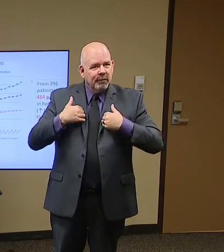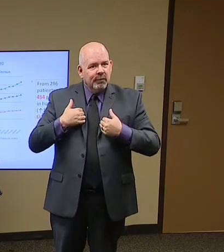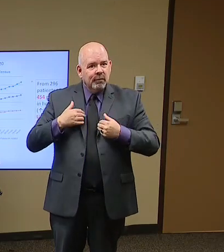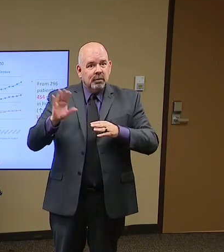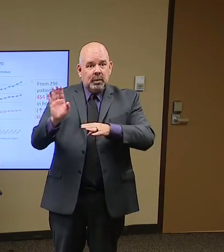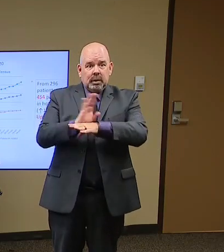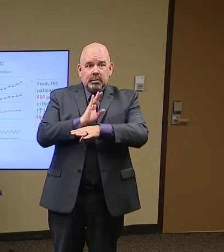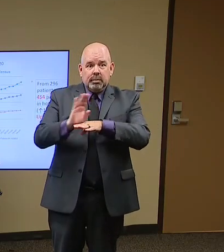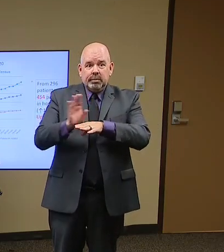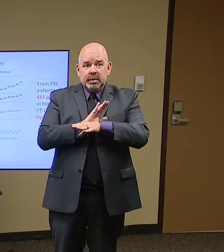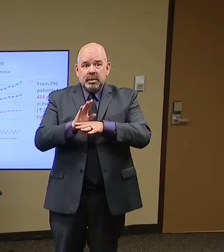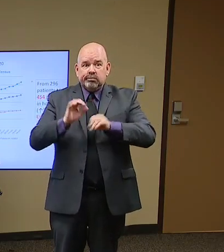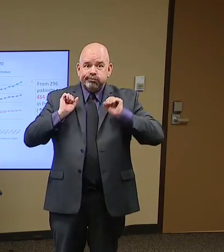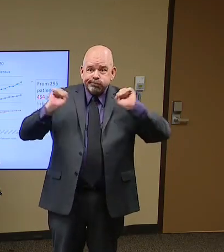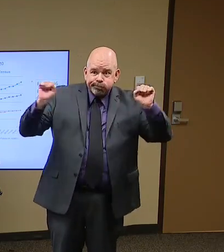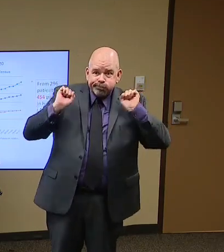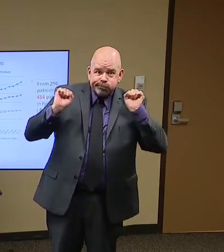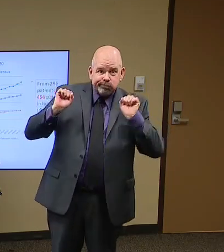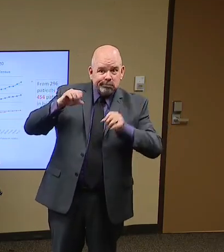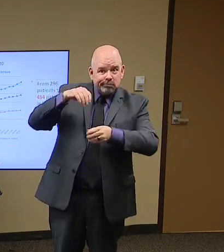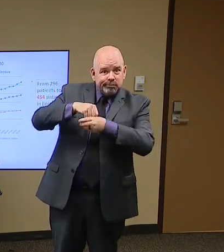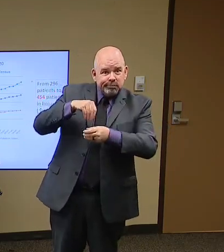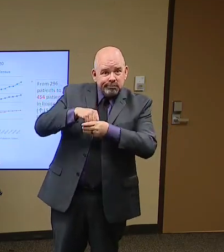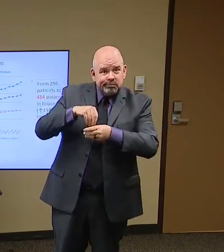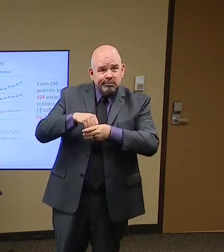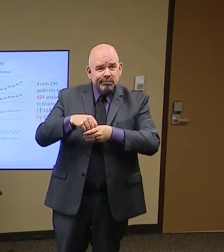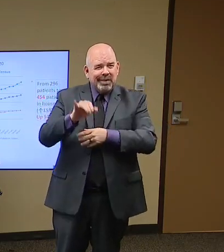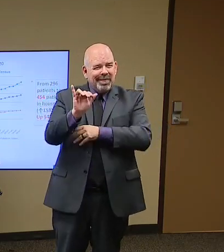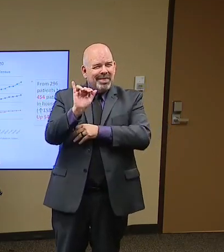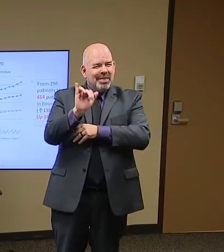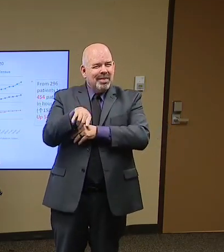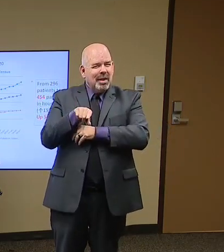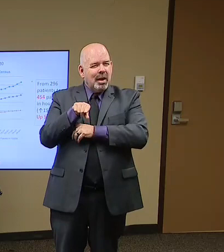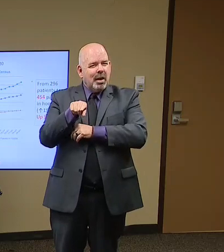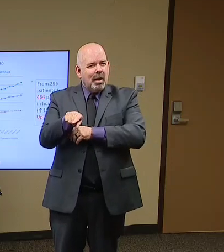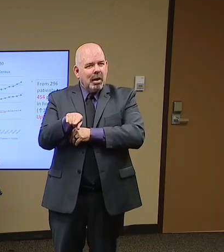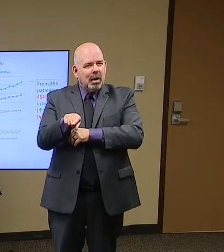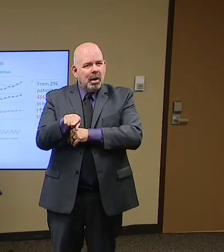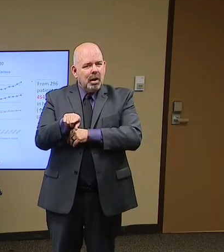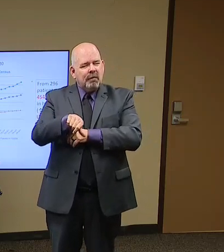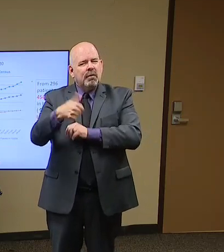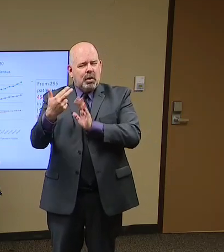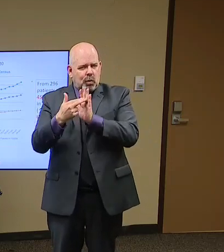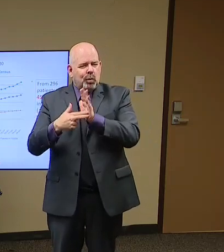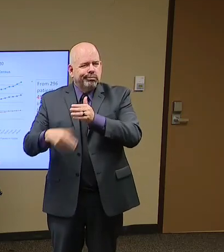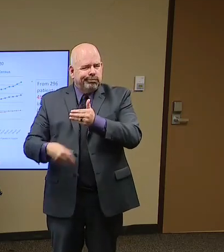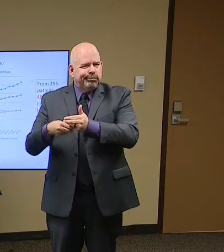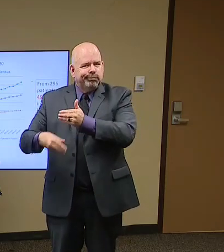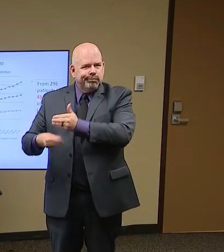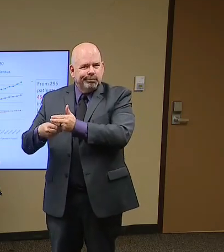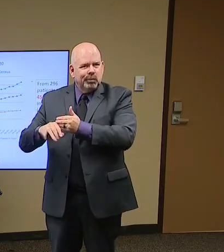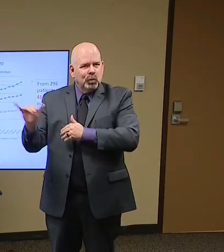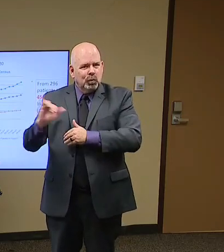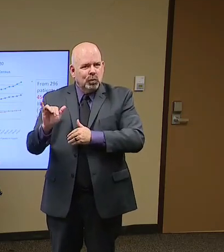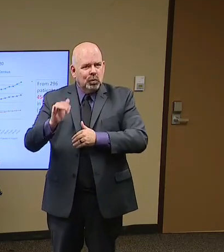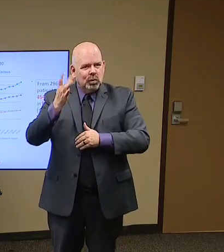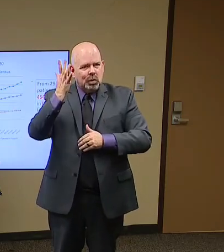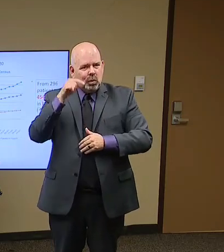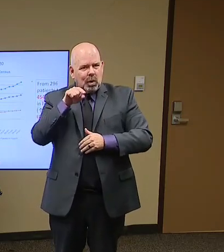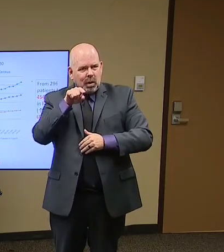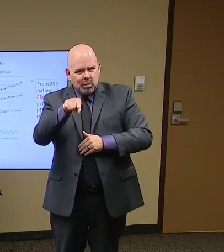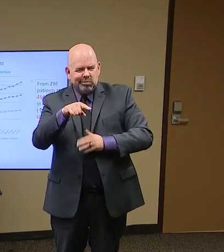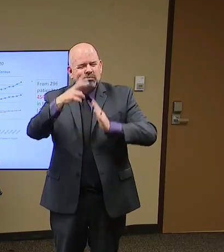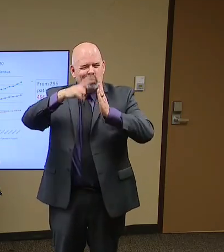The businesses are working through all of those things, right? You can listen to what the business tells you. The masks are